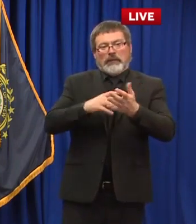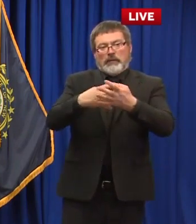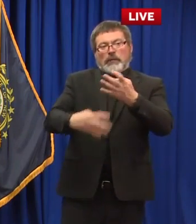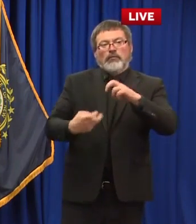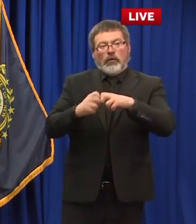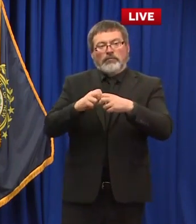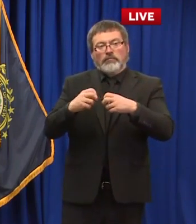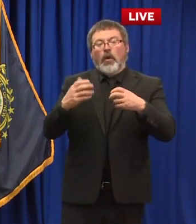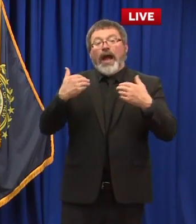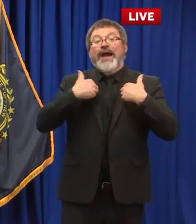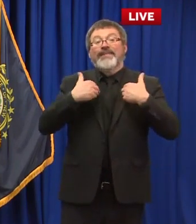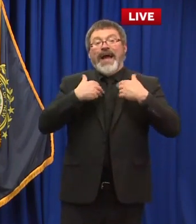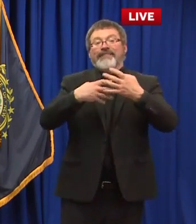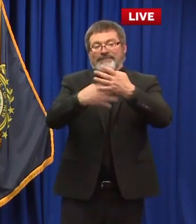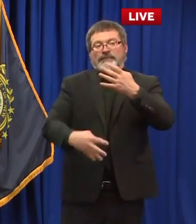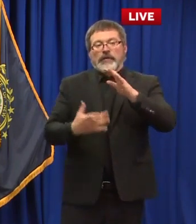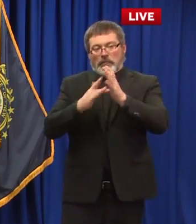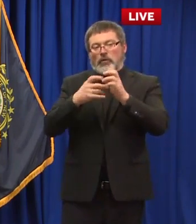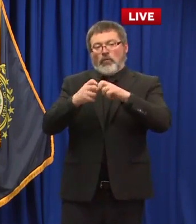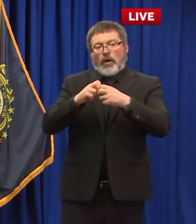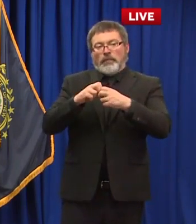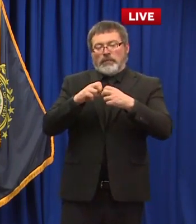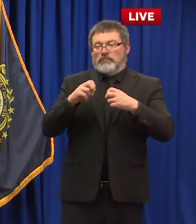degree of their underlying health conditions